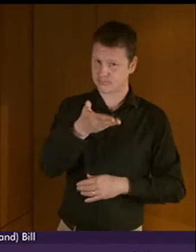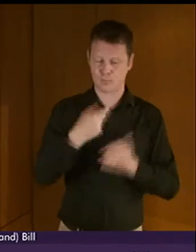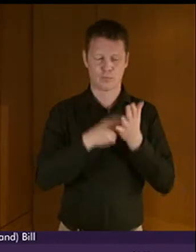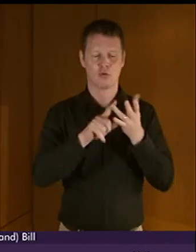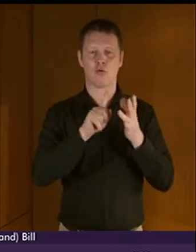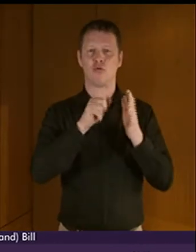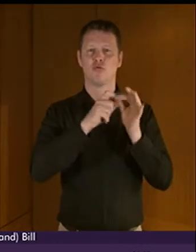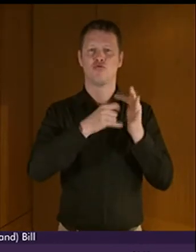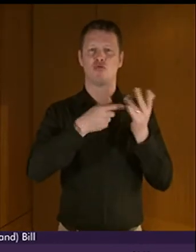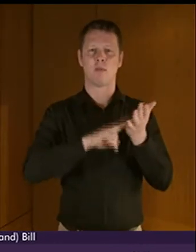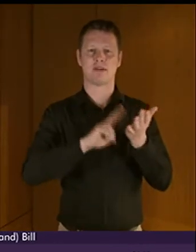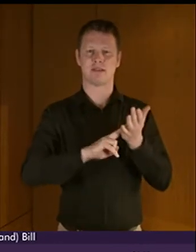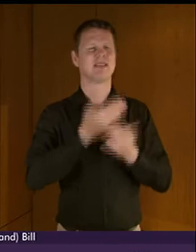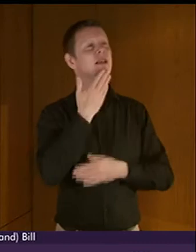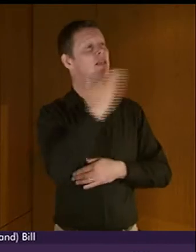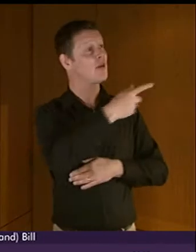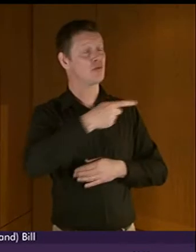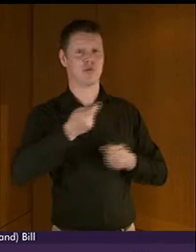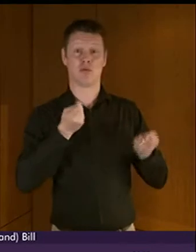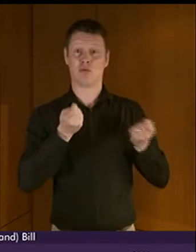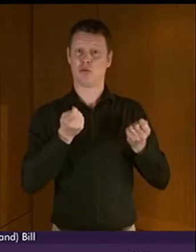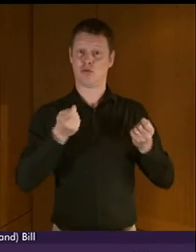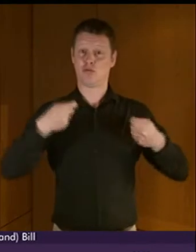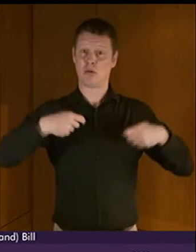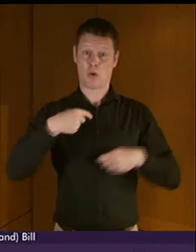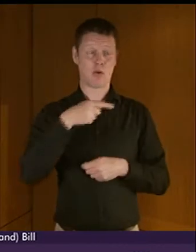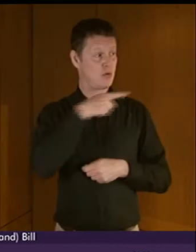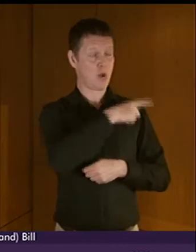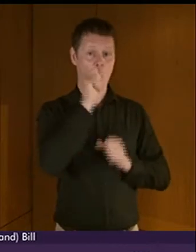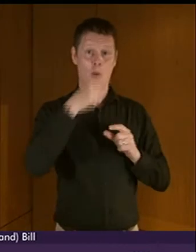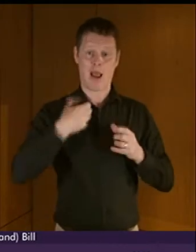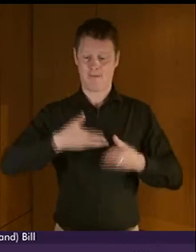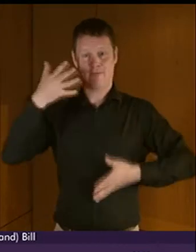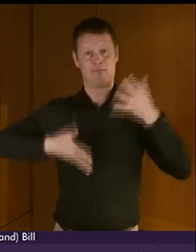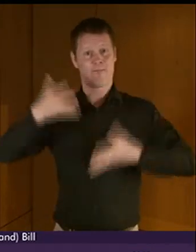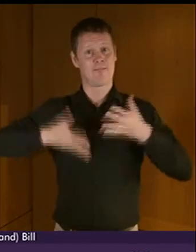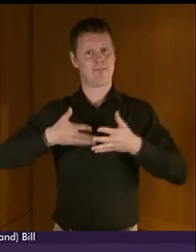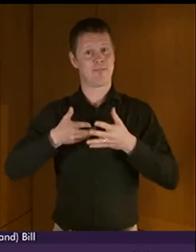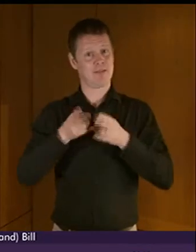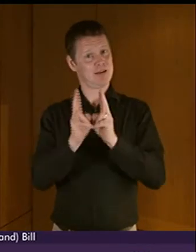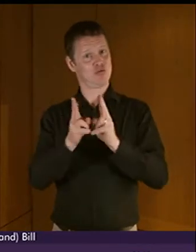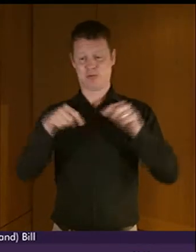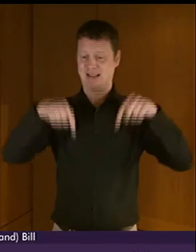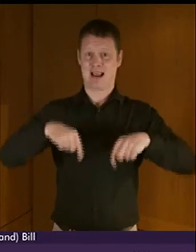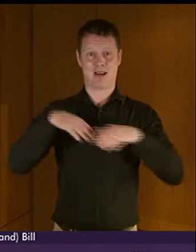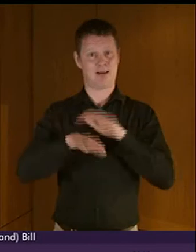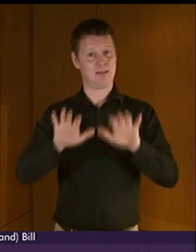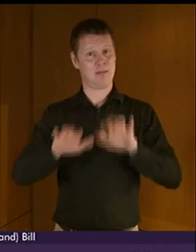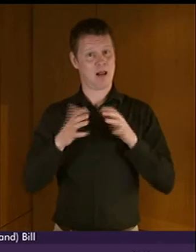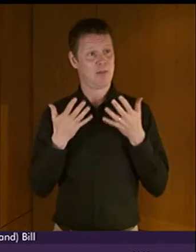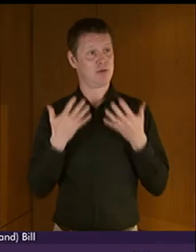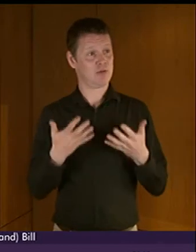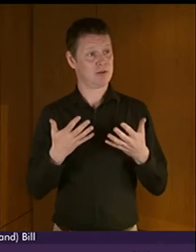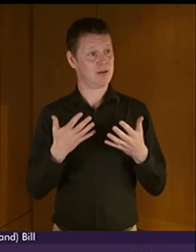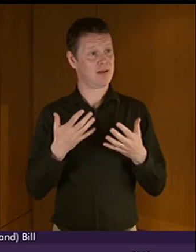The member is aware that we have a signer today in the parliament. I am just wondering if the member can perhaps